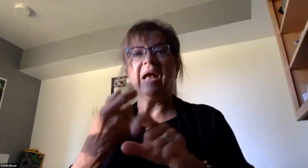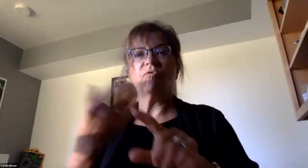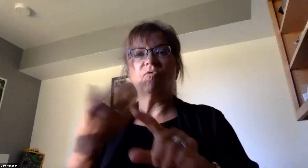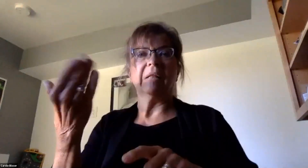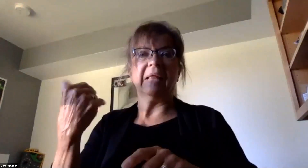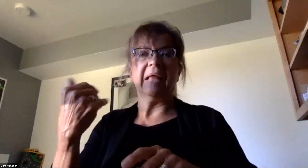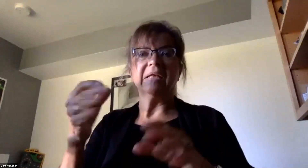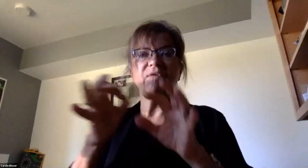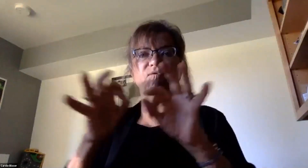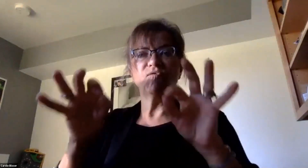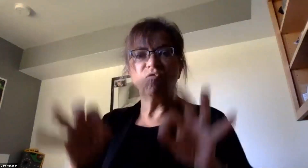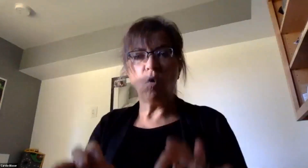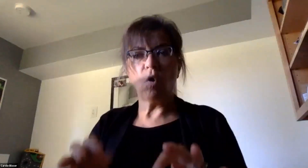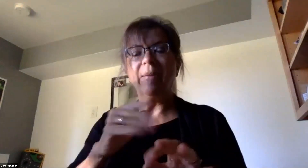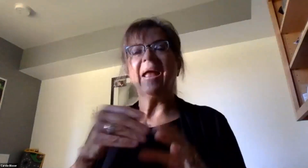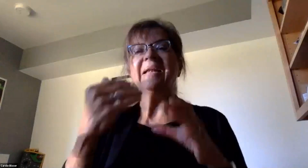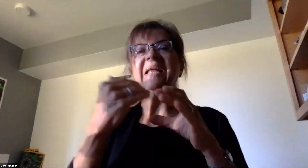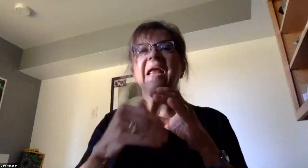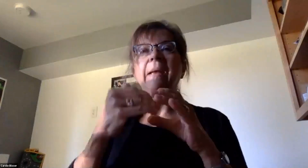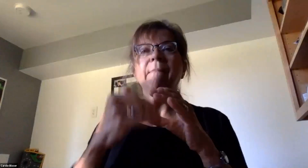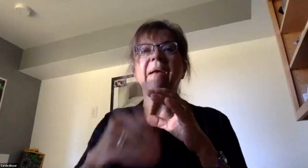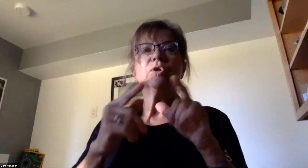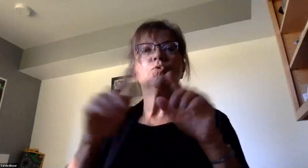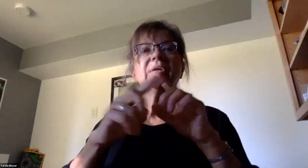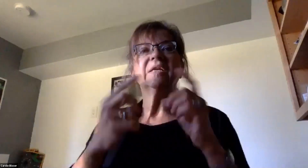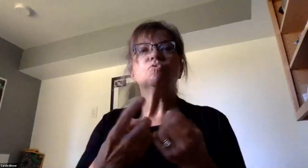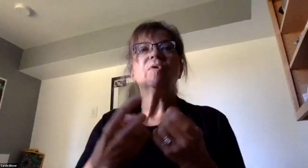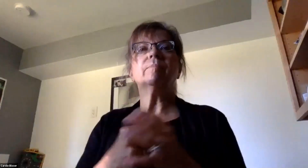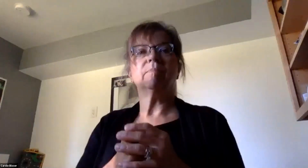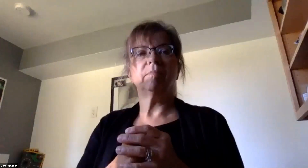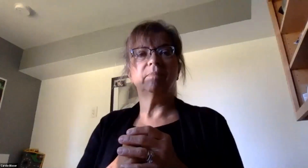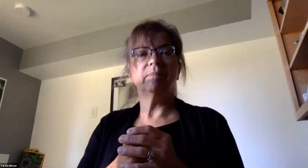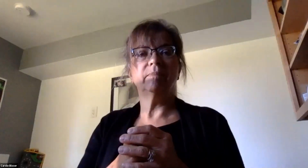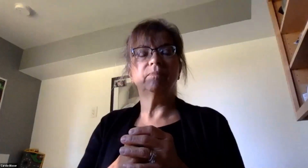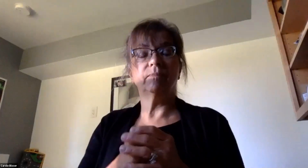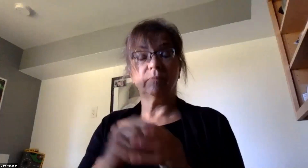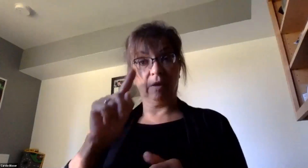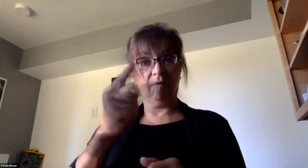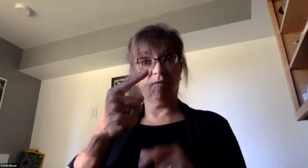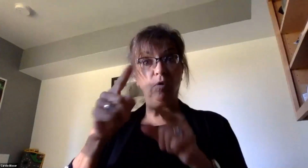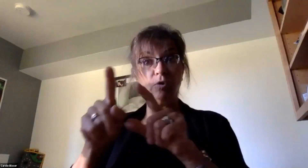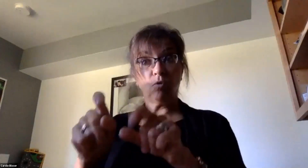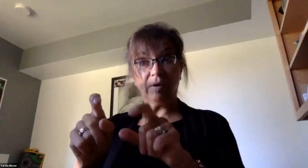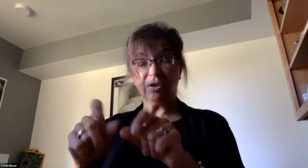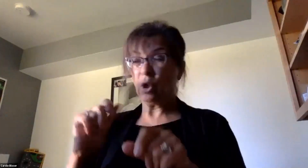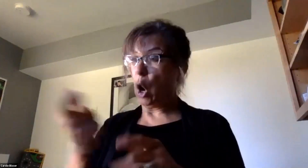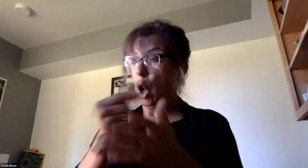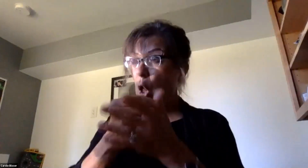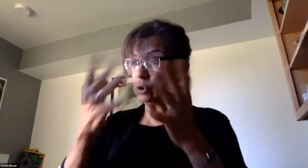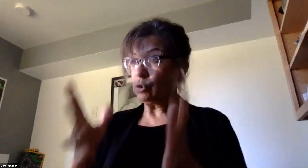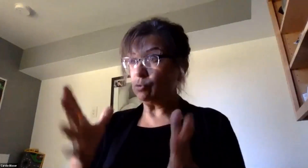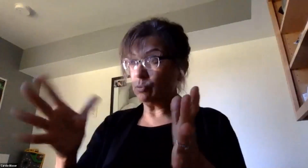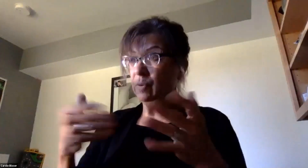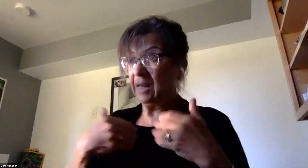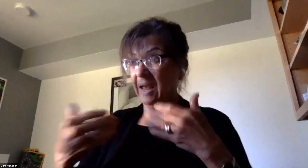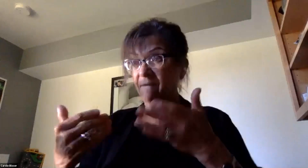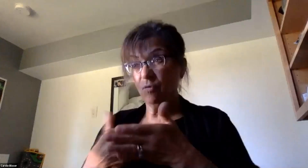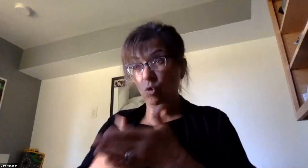well as emails to the district. The first question, are all students getting upgraded laptops?